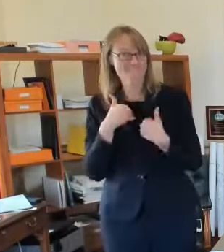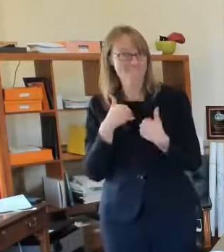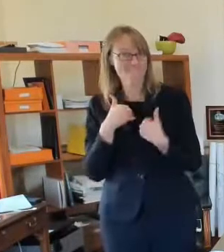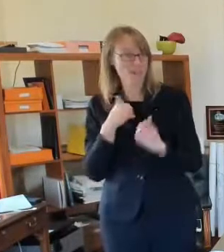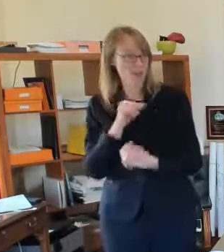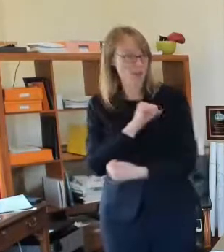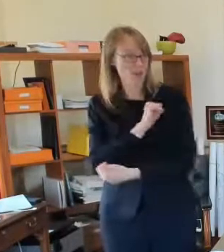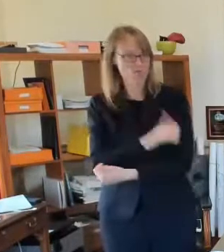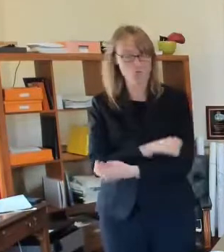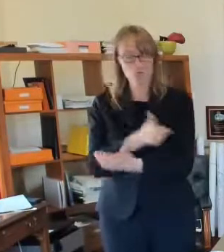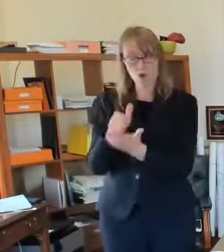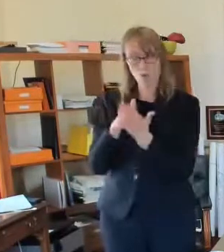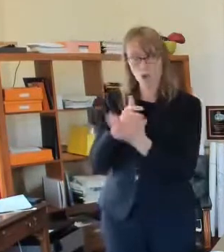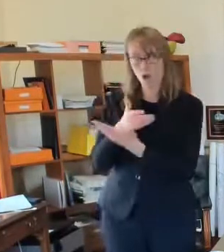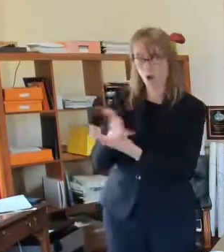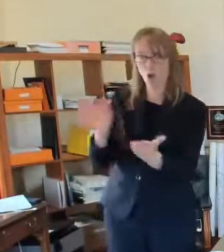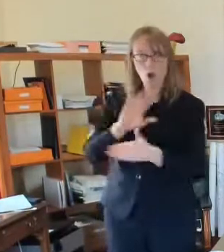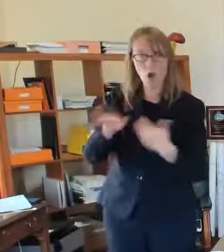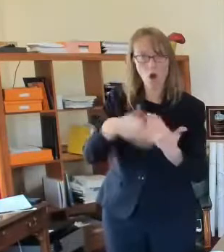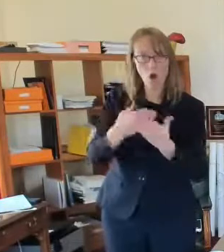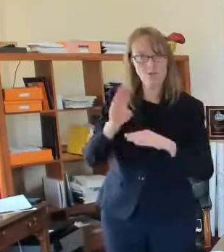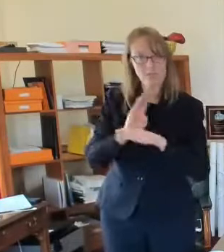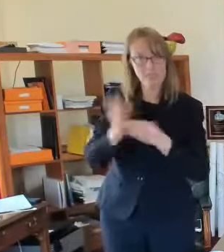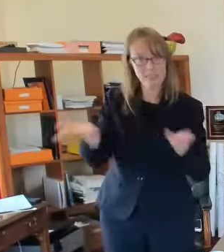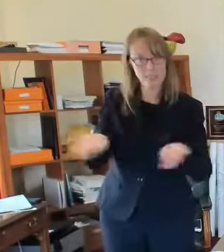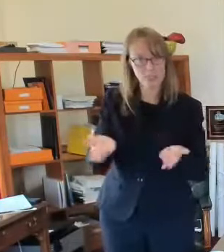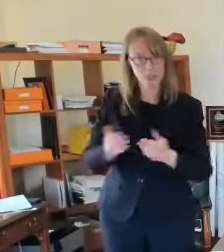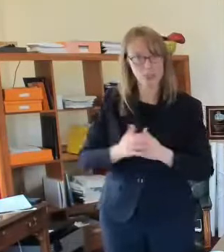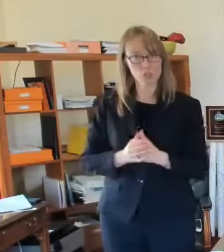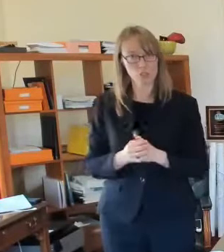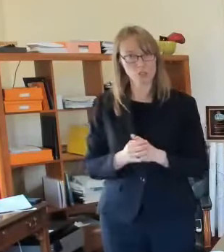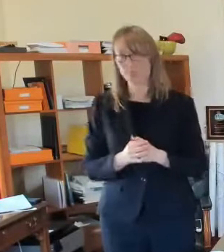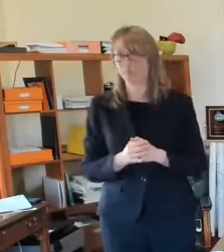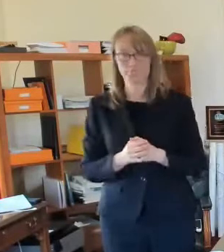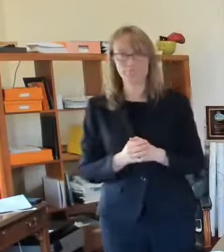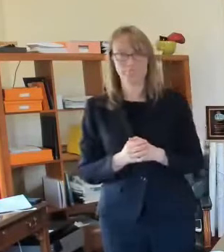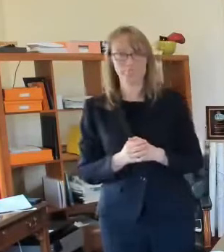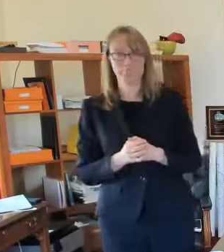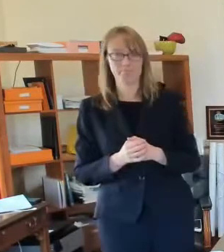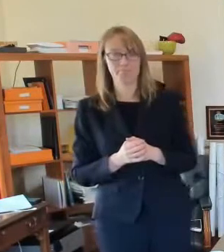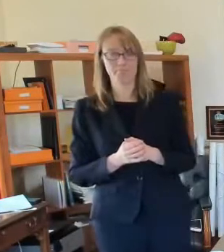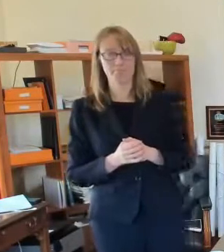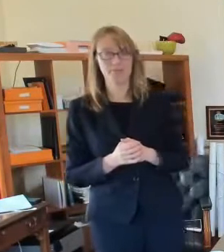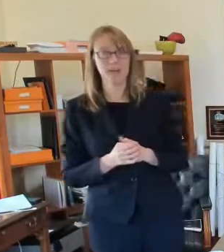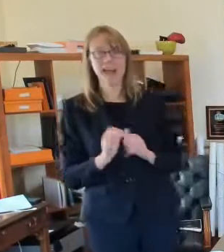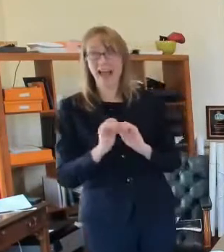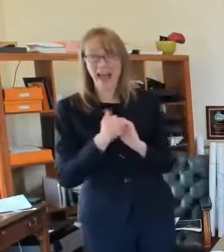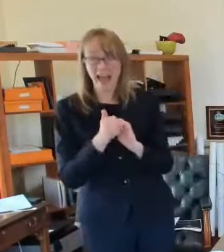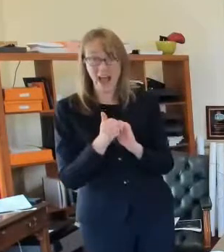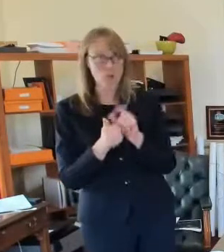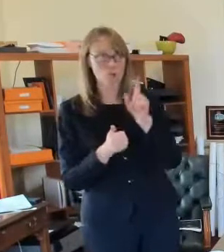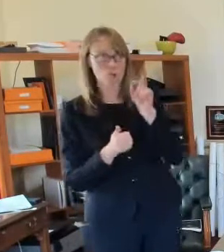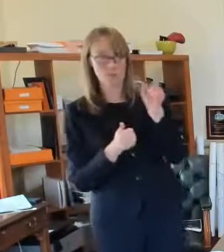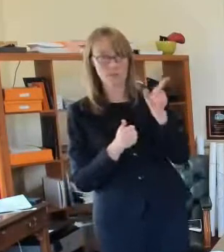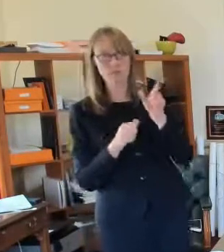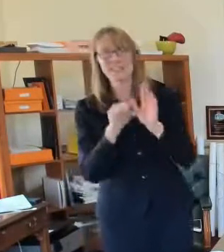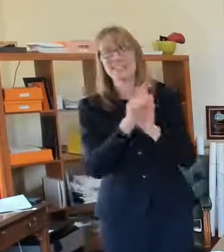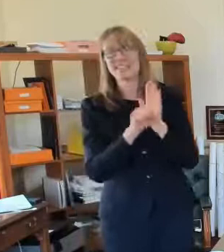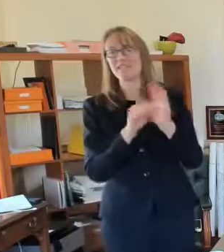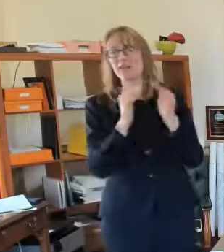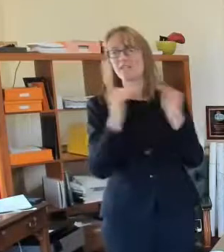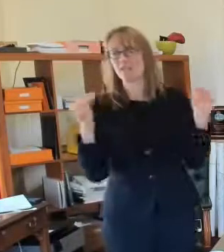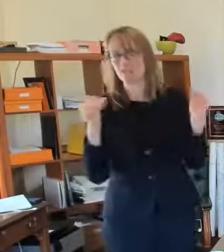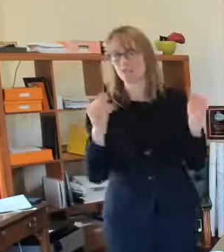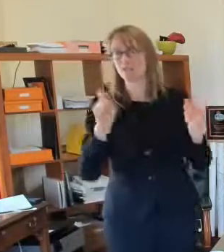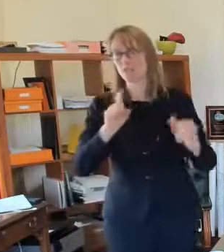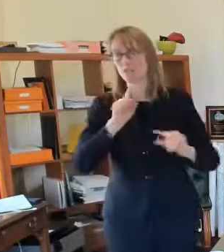within the city um that would have been a statewide minimum wage we actually tried that once about three or four years